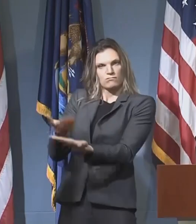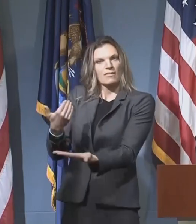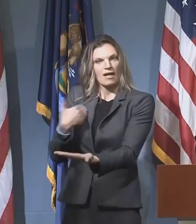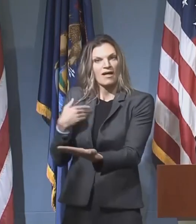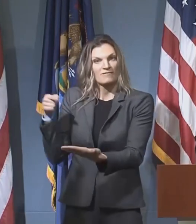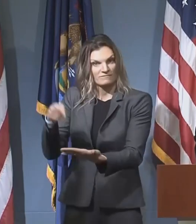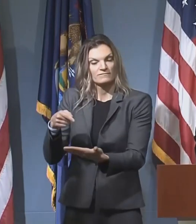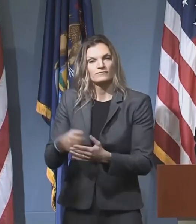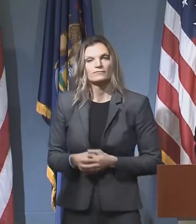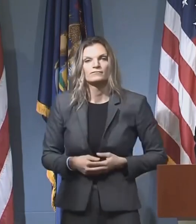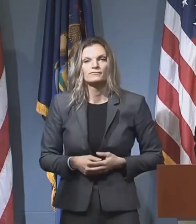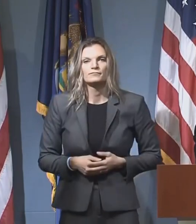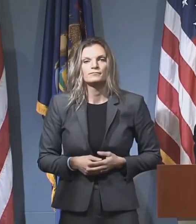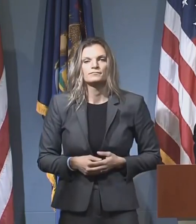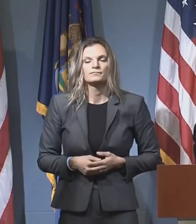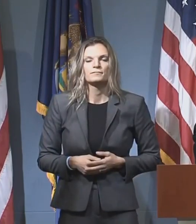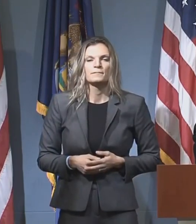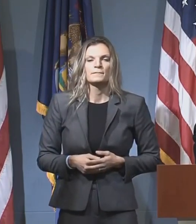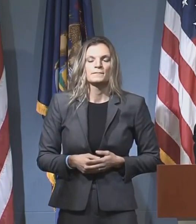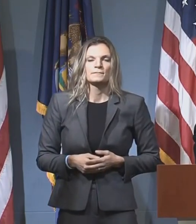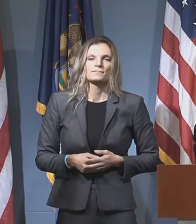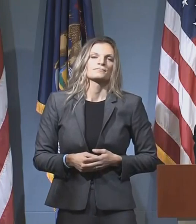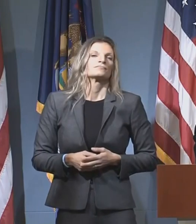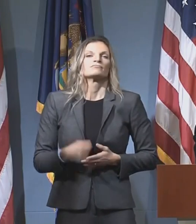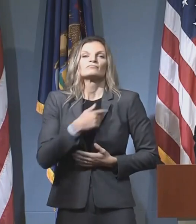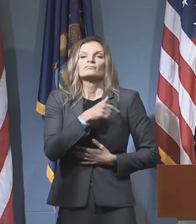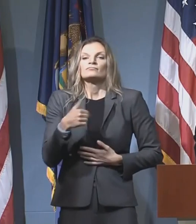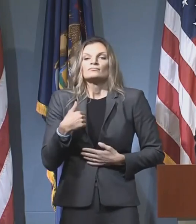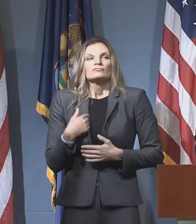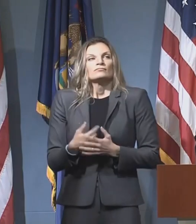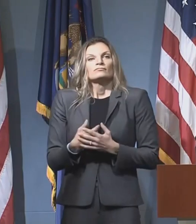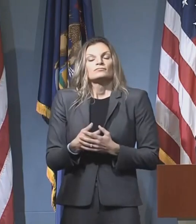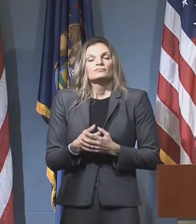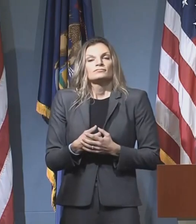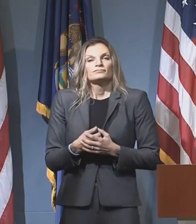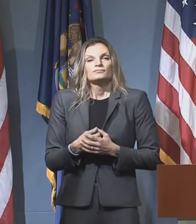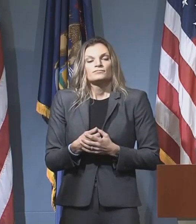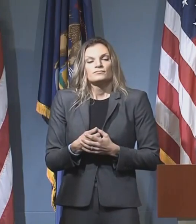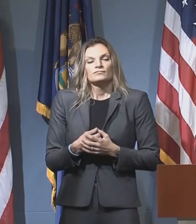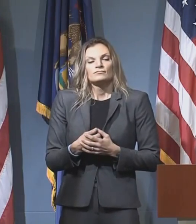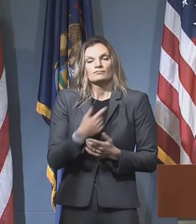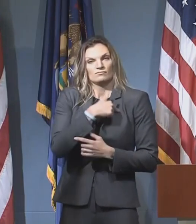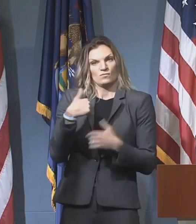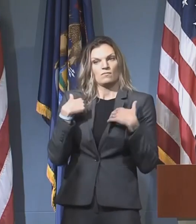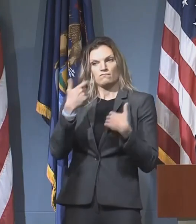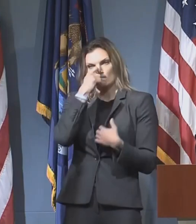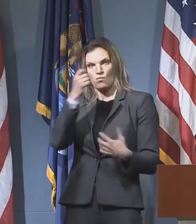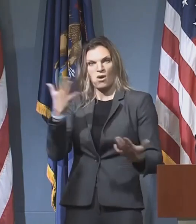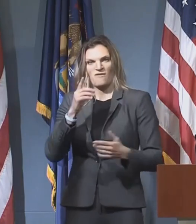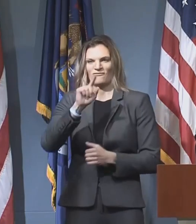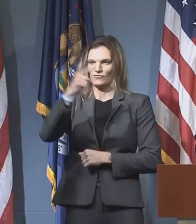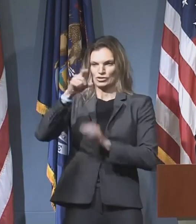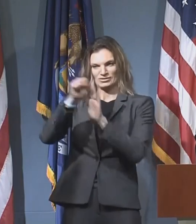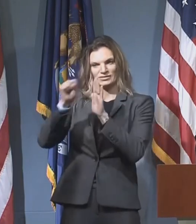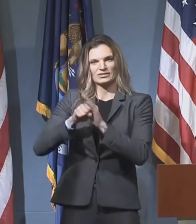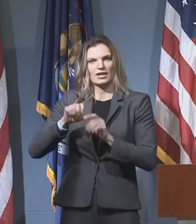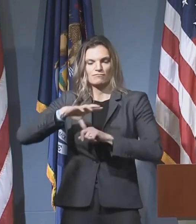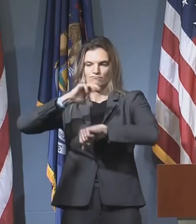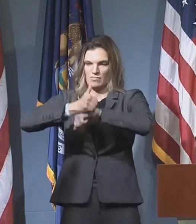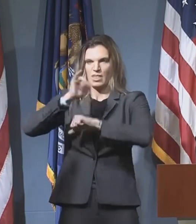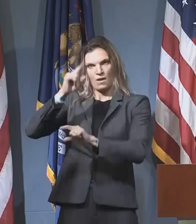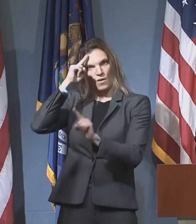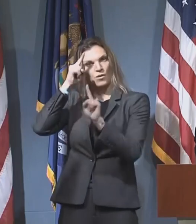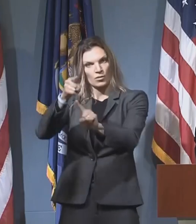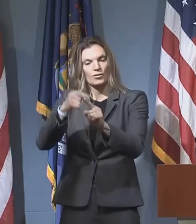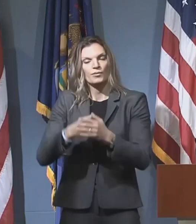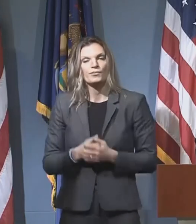but we do not have to let that prevent us or keep us from being one of the first states to achieve such a goal.